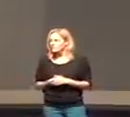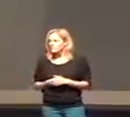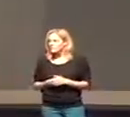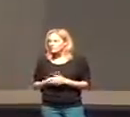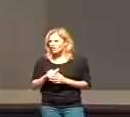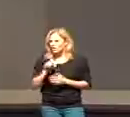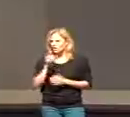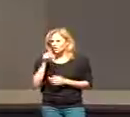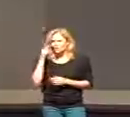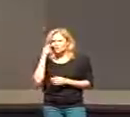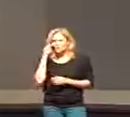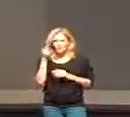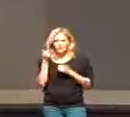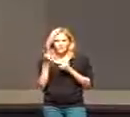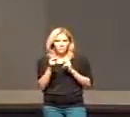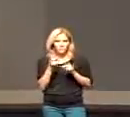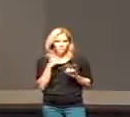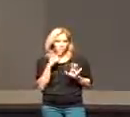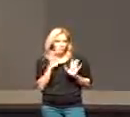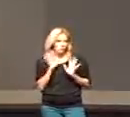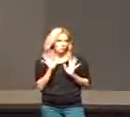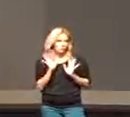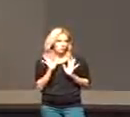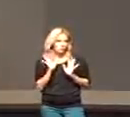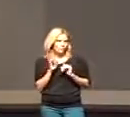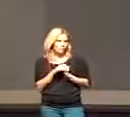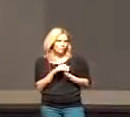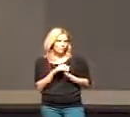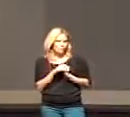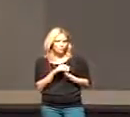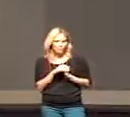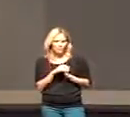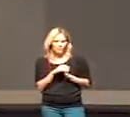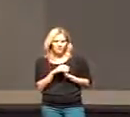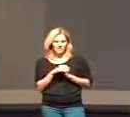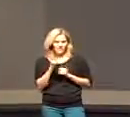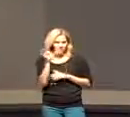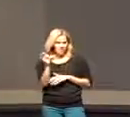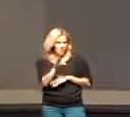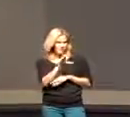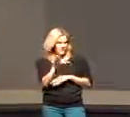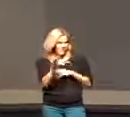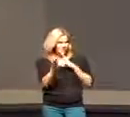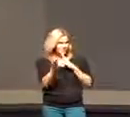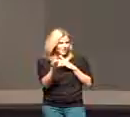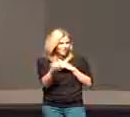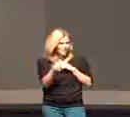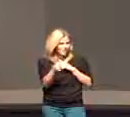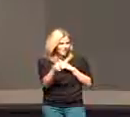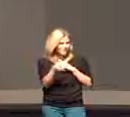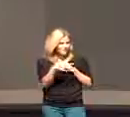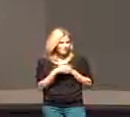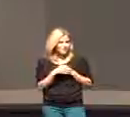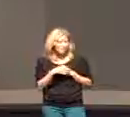don't think at that time a few people stepped back and said whoa this cross what are you talking about?